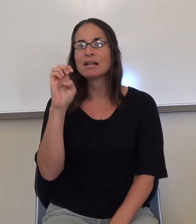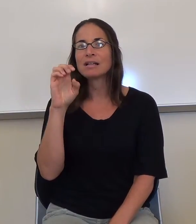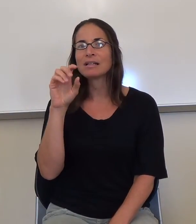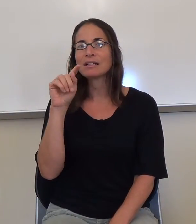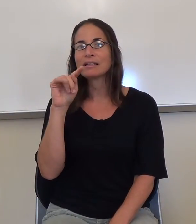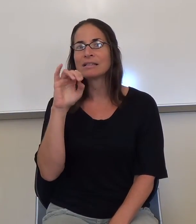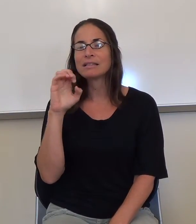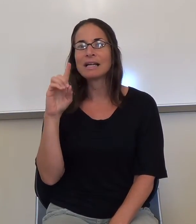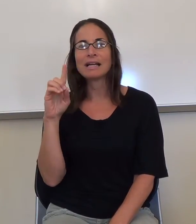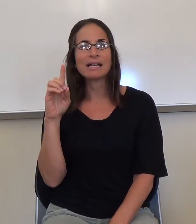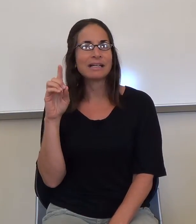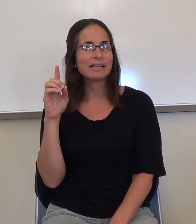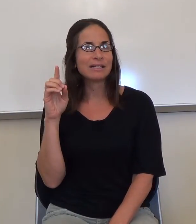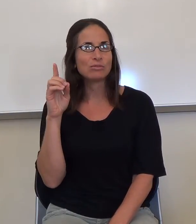word? Yeah.